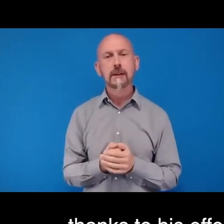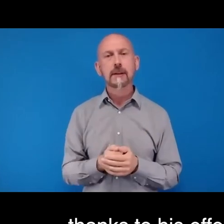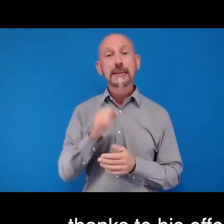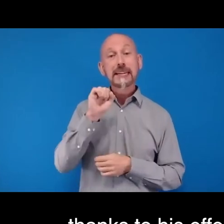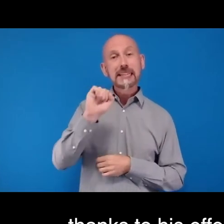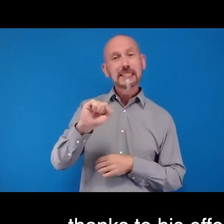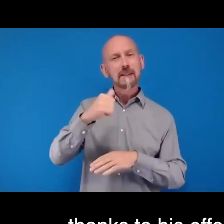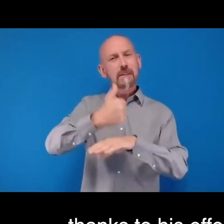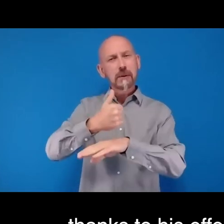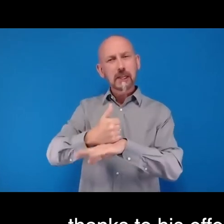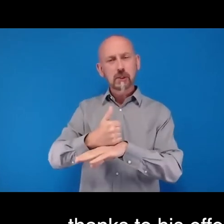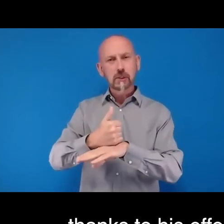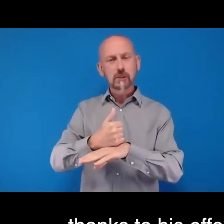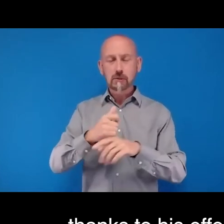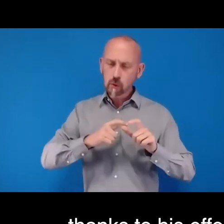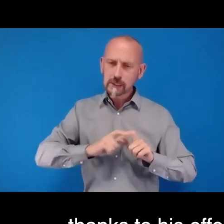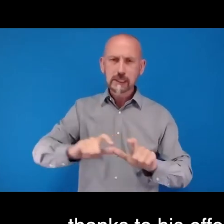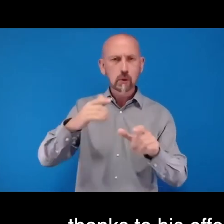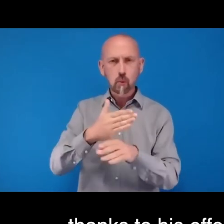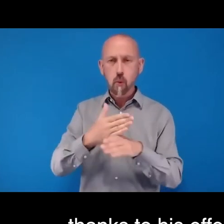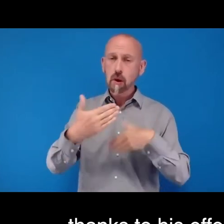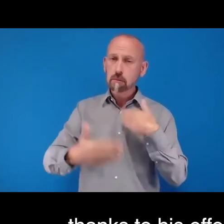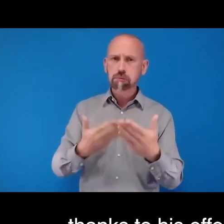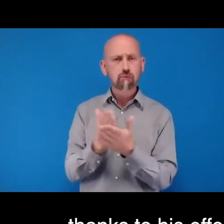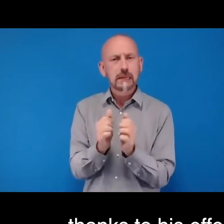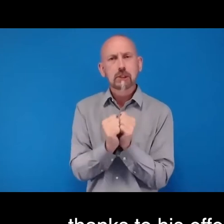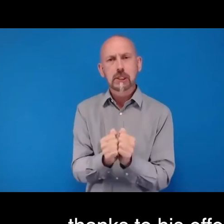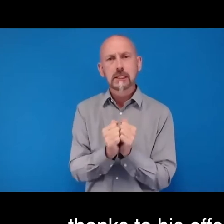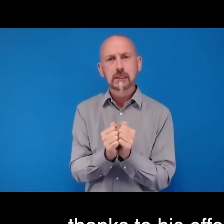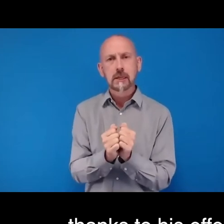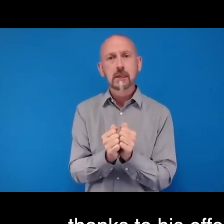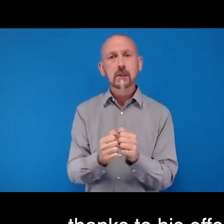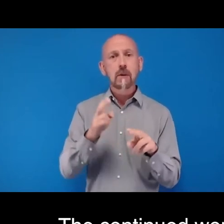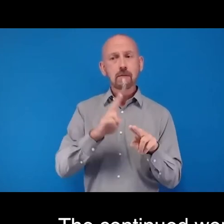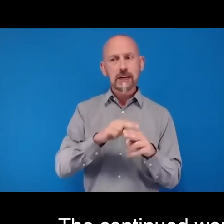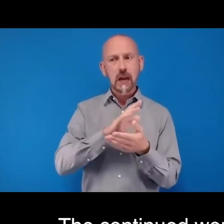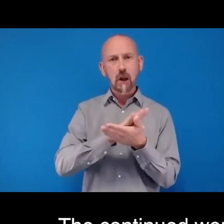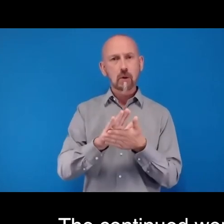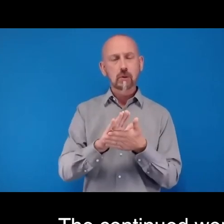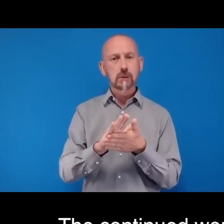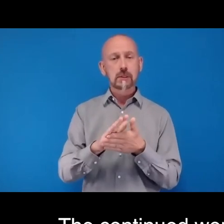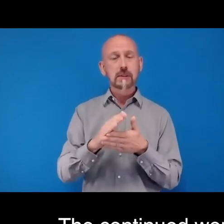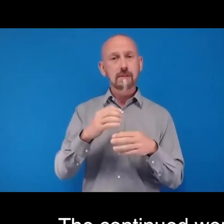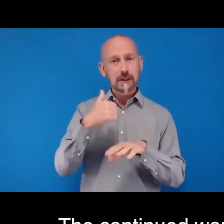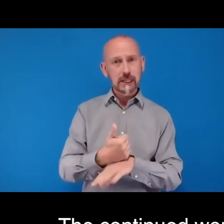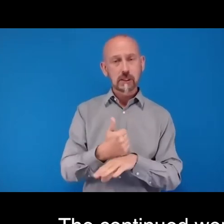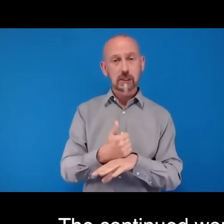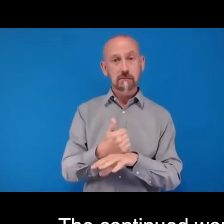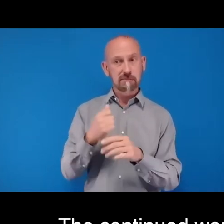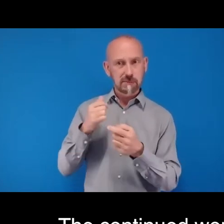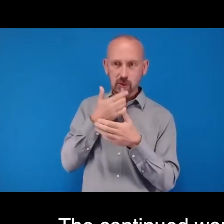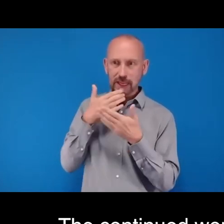appreciated. Alongside the Fred Hollows Foundation, I also thank the International Agency for the Prevention of